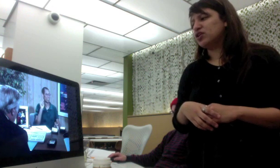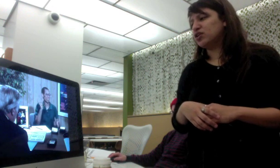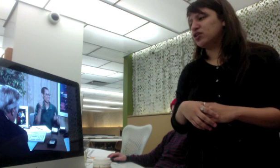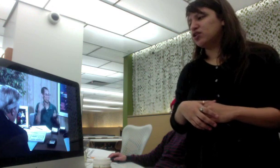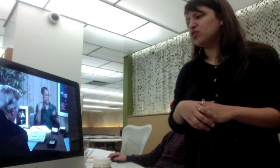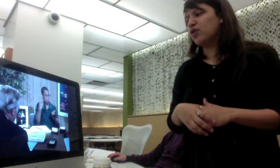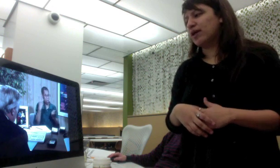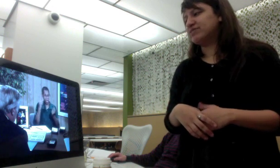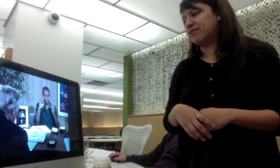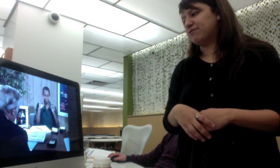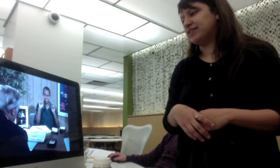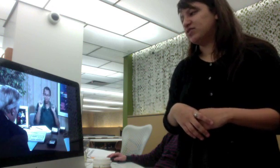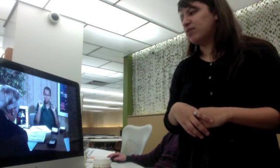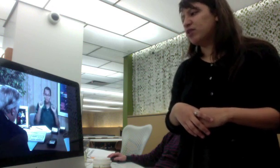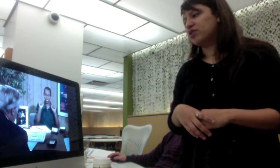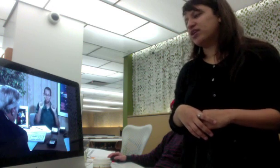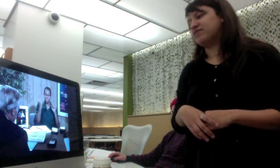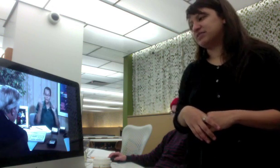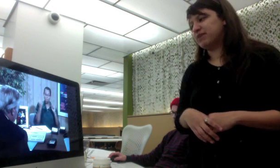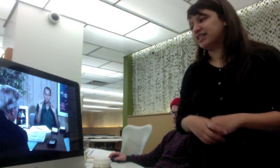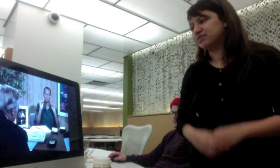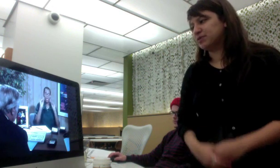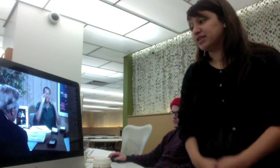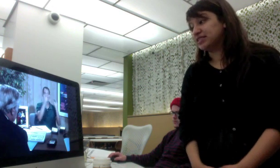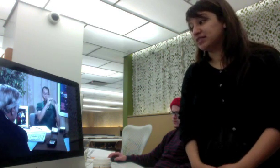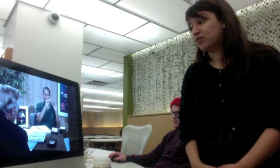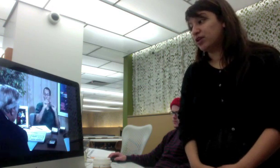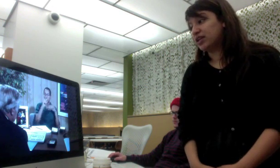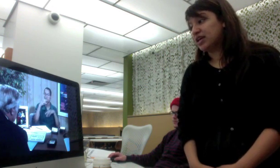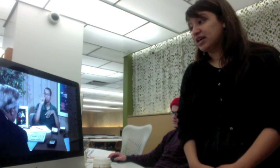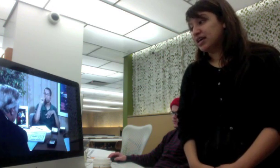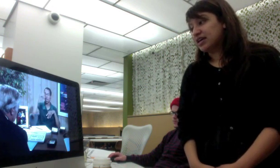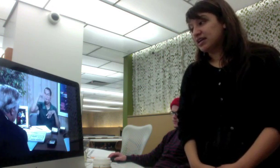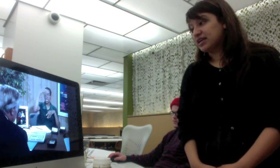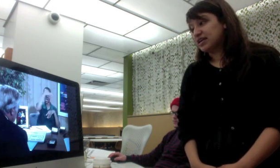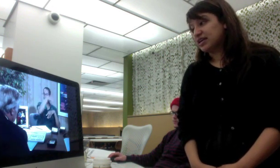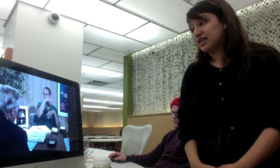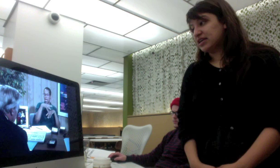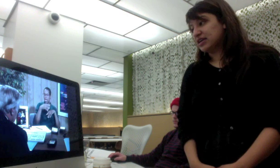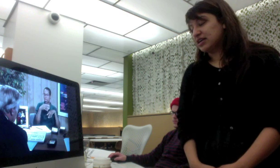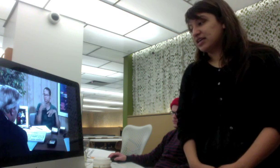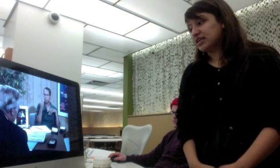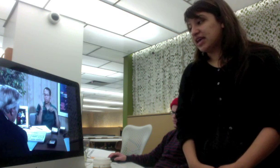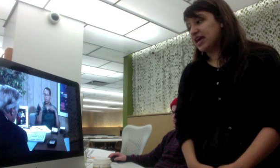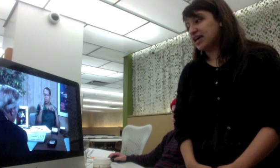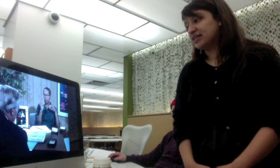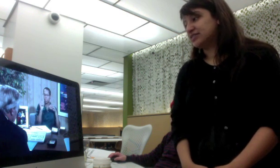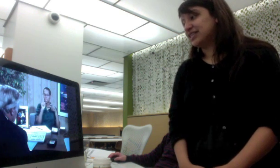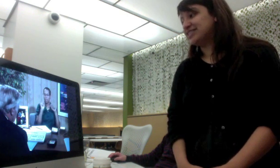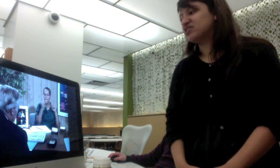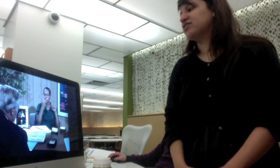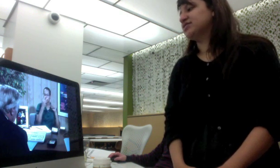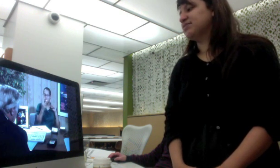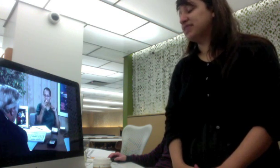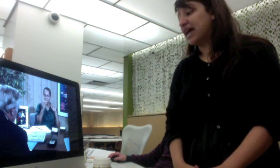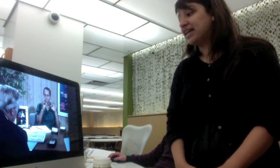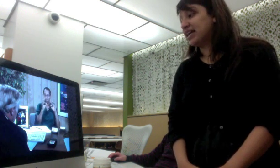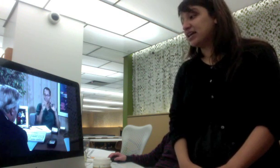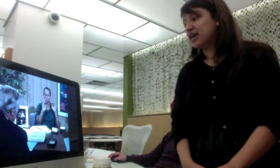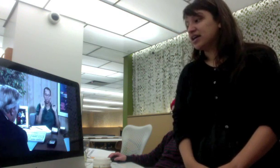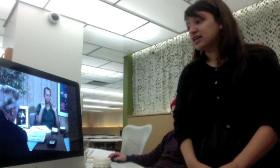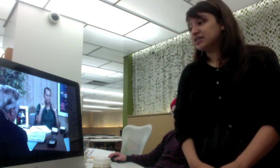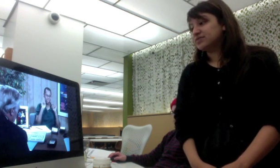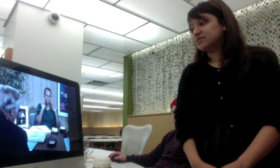Well, you know I'm deaf, right, so I'm wondering if it's possible that someone can install some